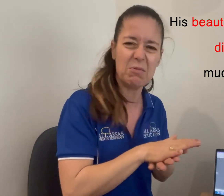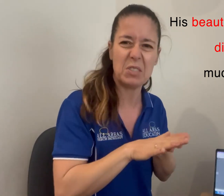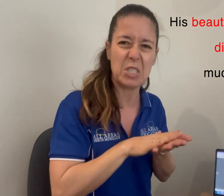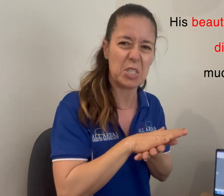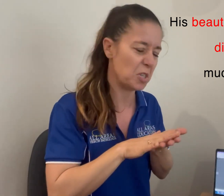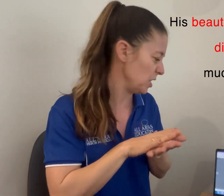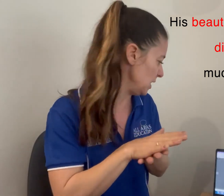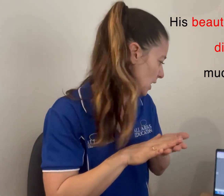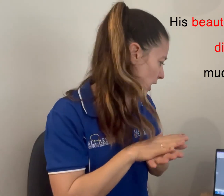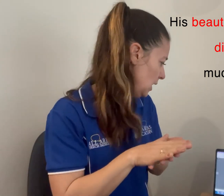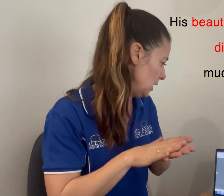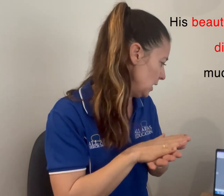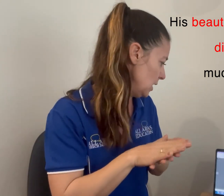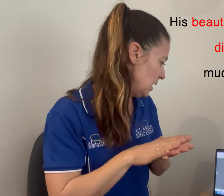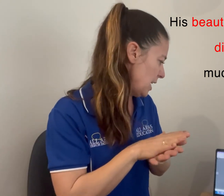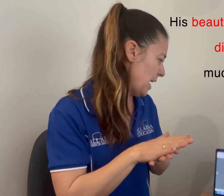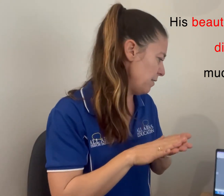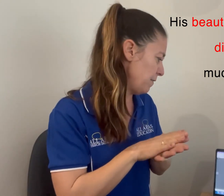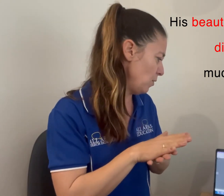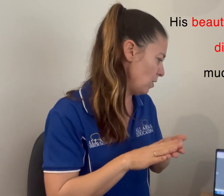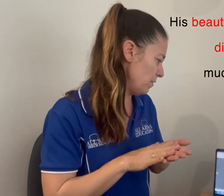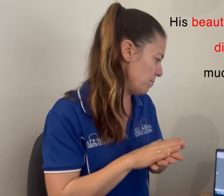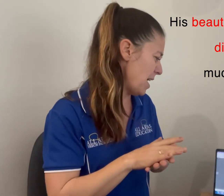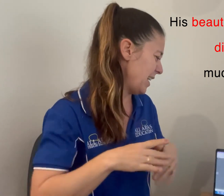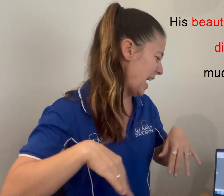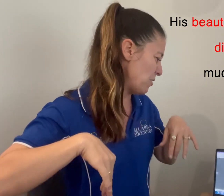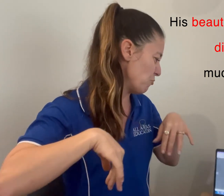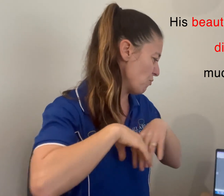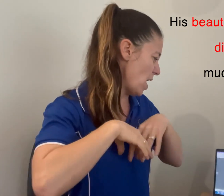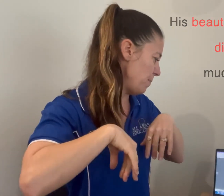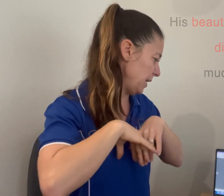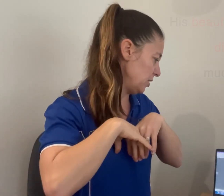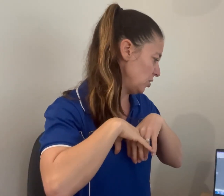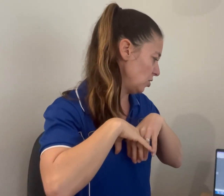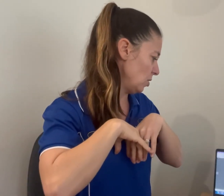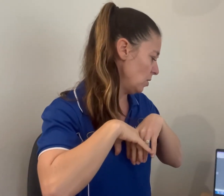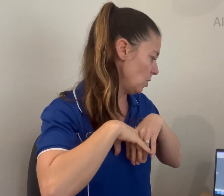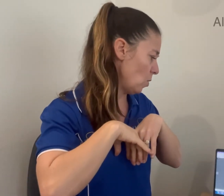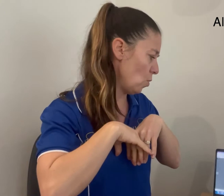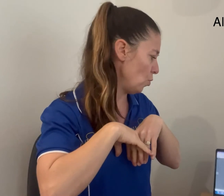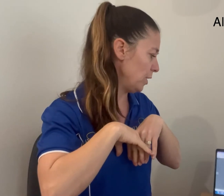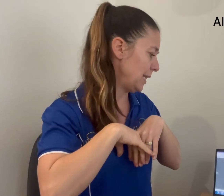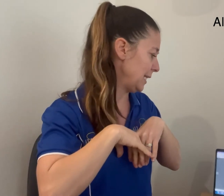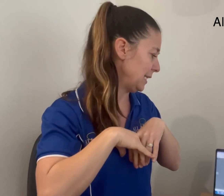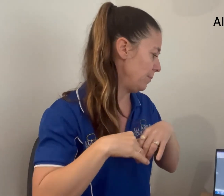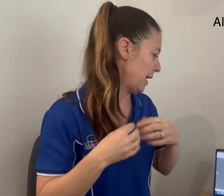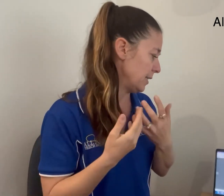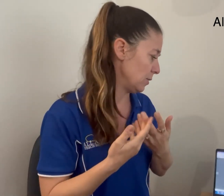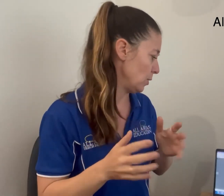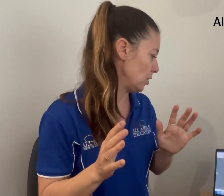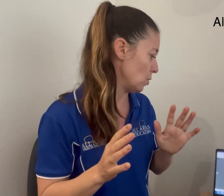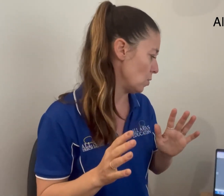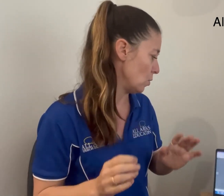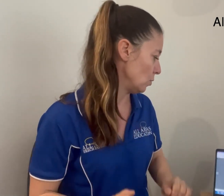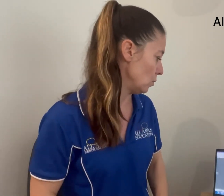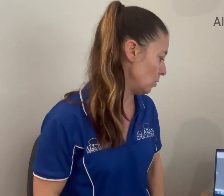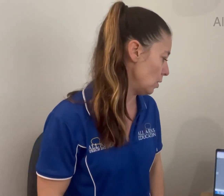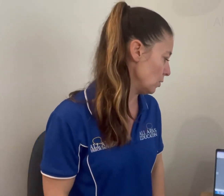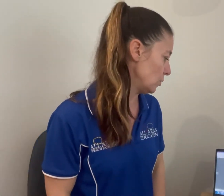dirty and full of mud and rubbish. All the lily pads were gone or lost.